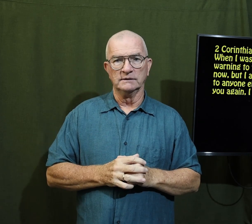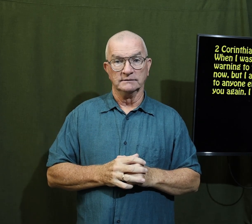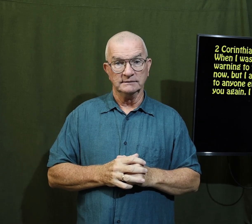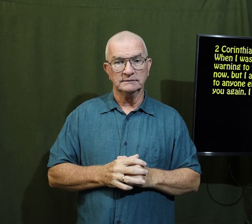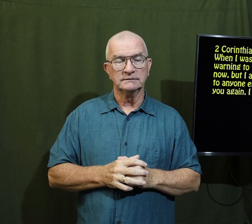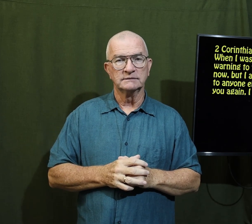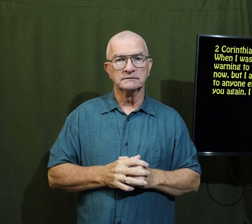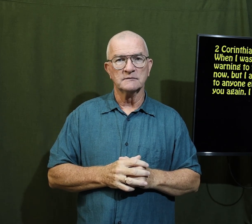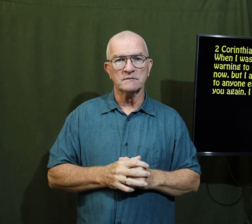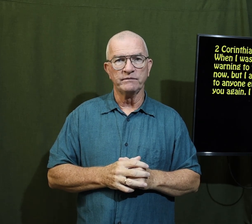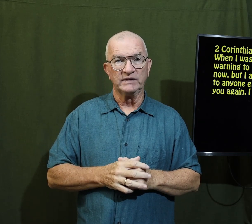ago.